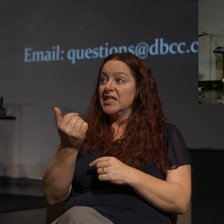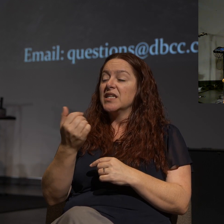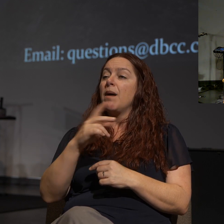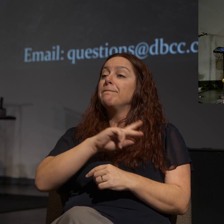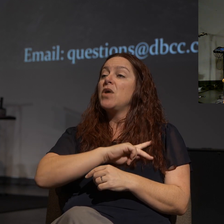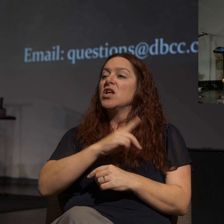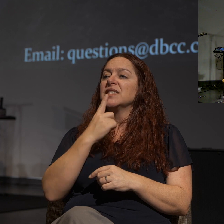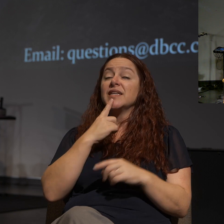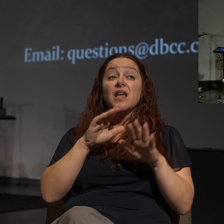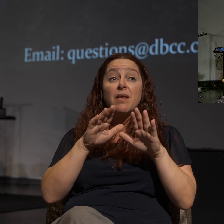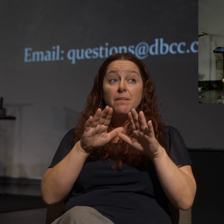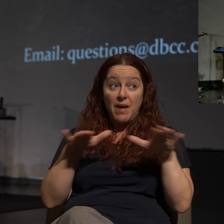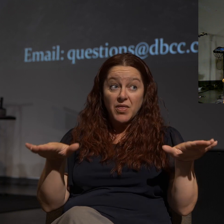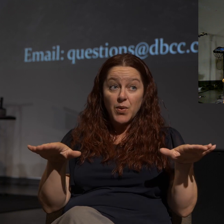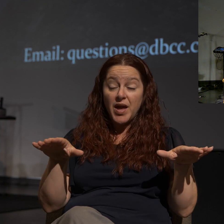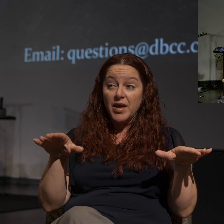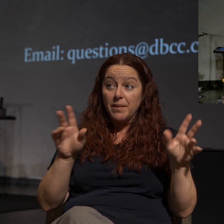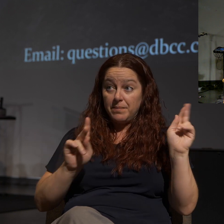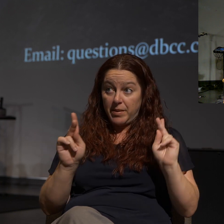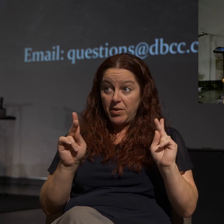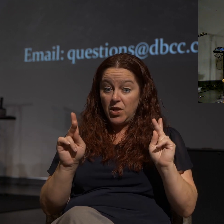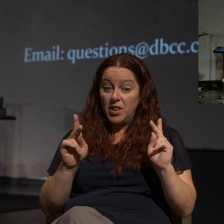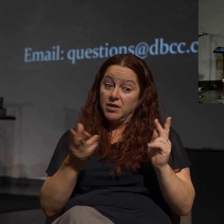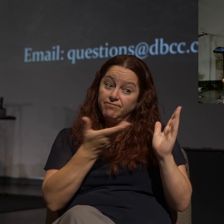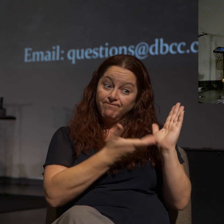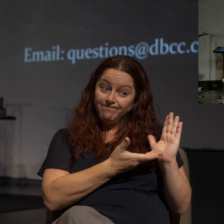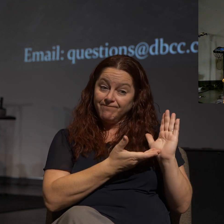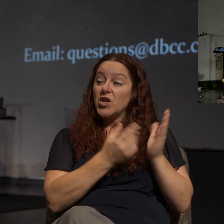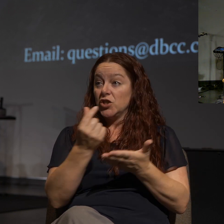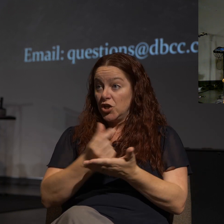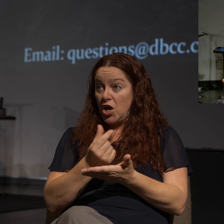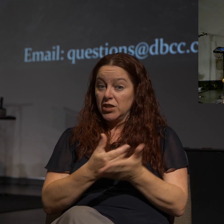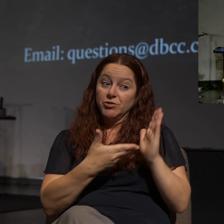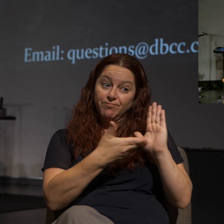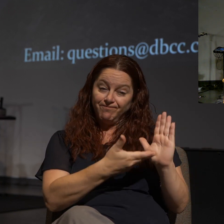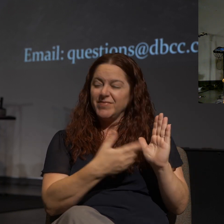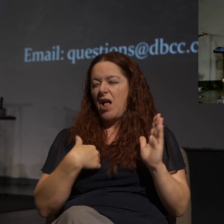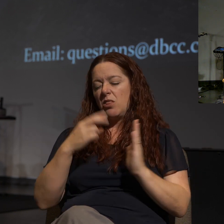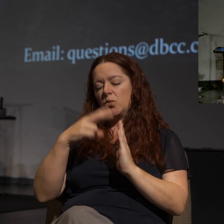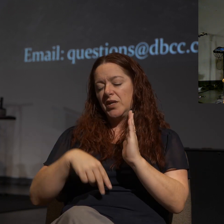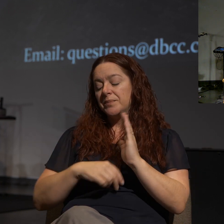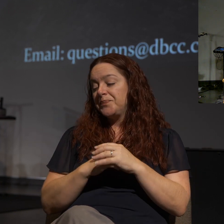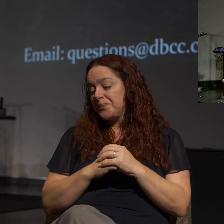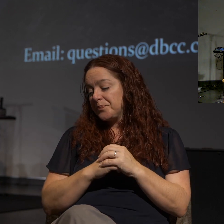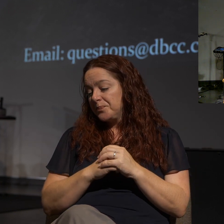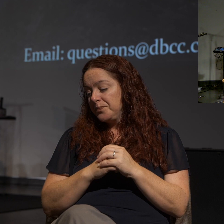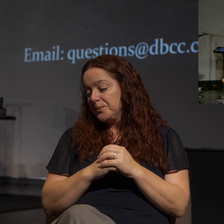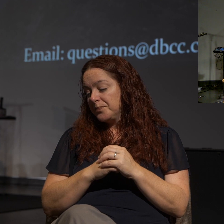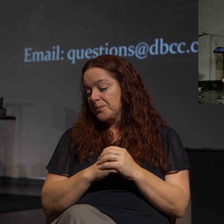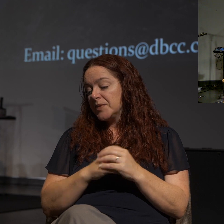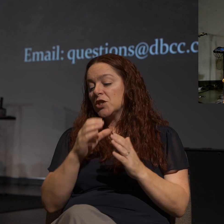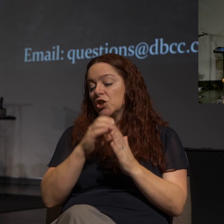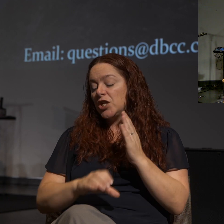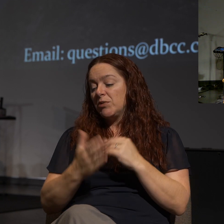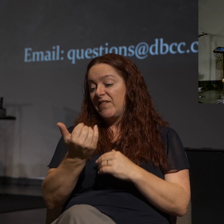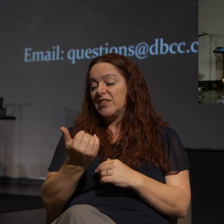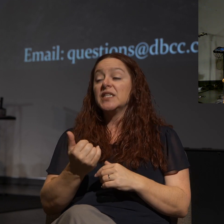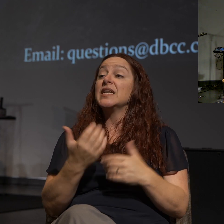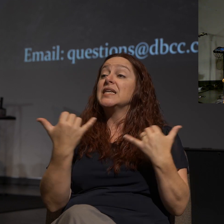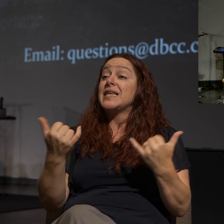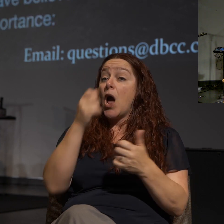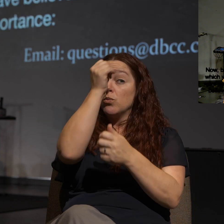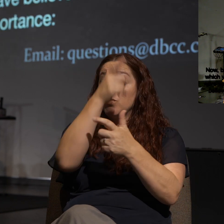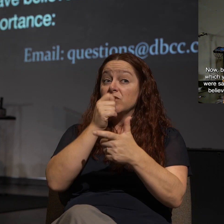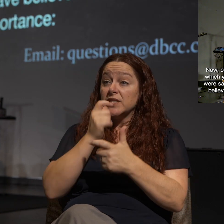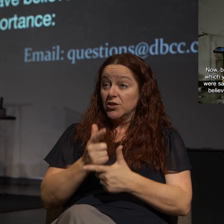says, hey, by the way, Corinthians, here is the gospel. Let me share this passage with you. Paul starts this way in chapter 15. Now, brothers and